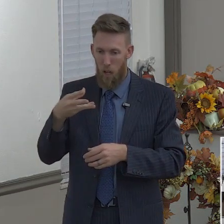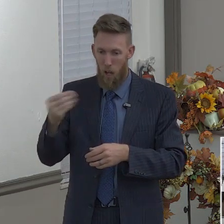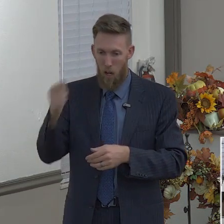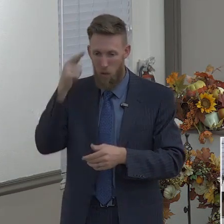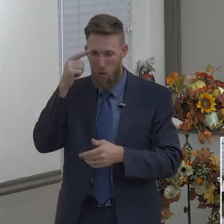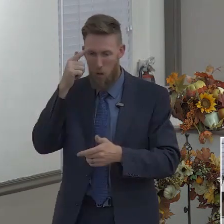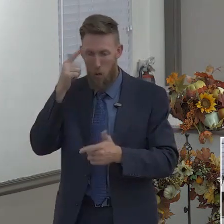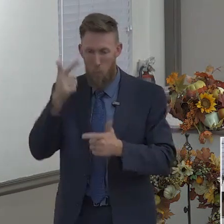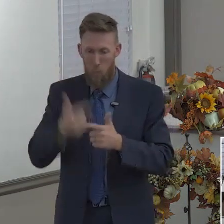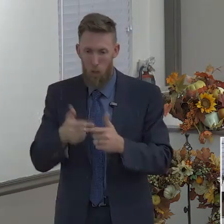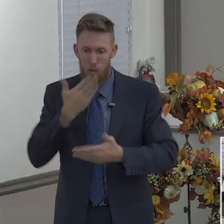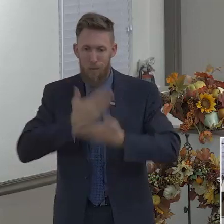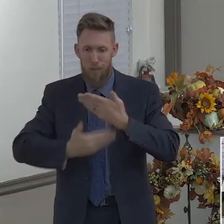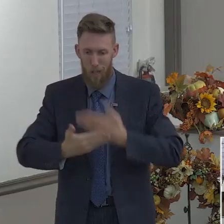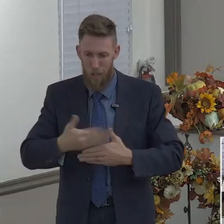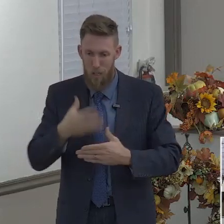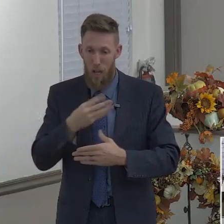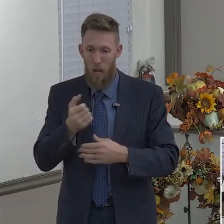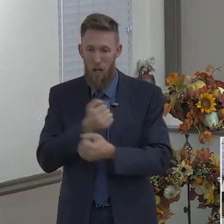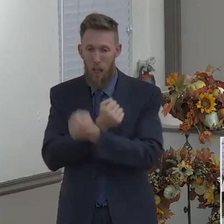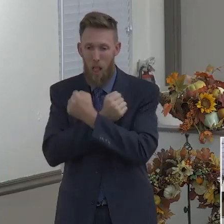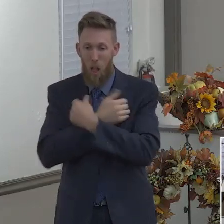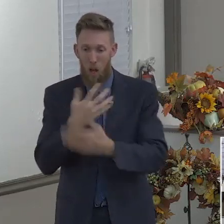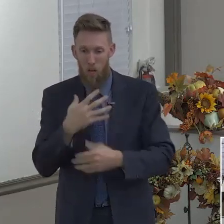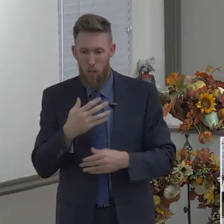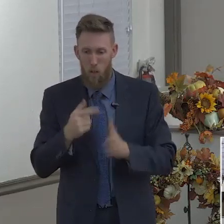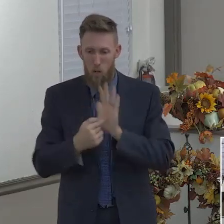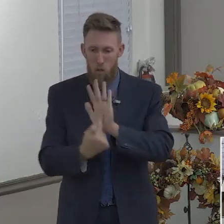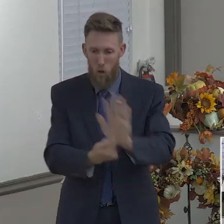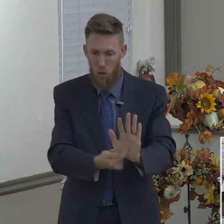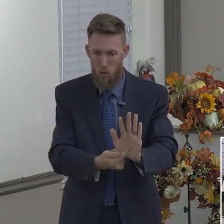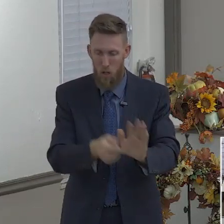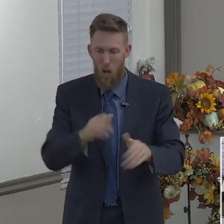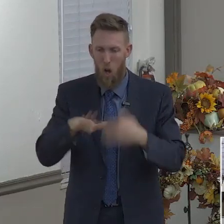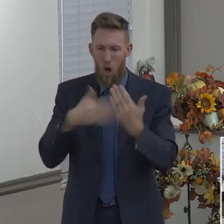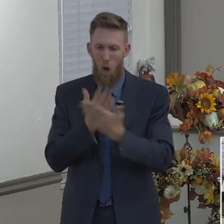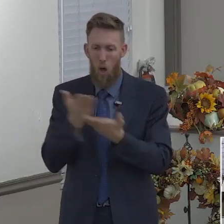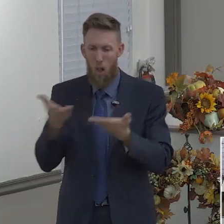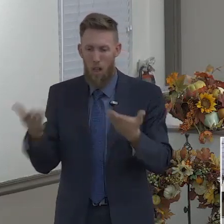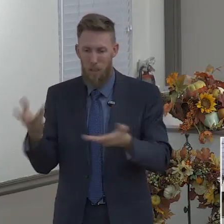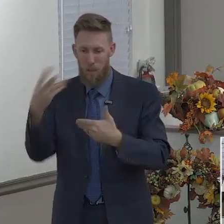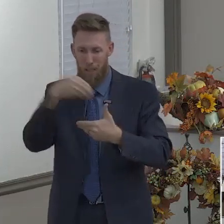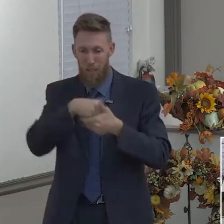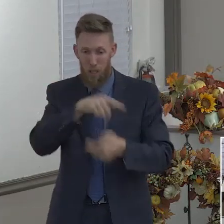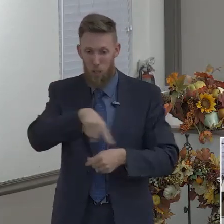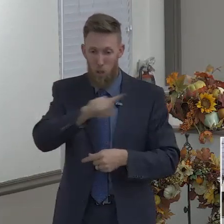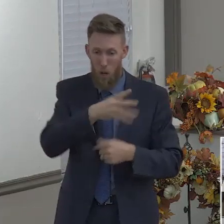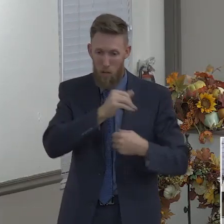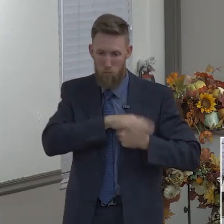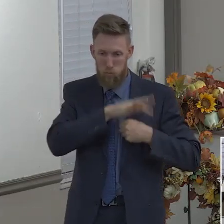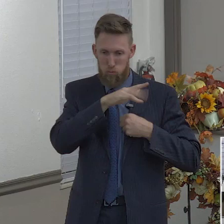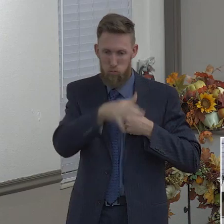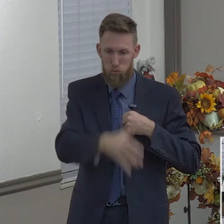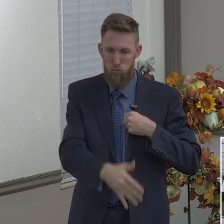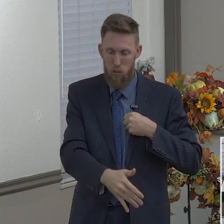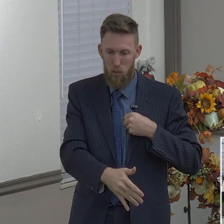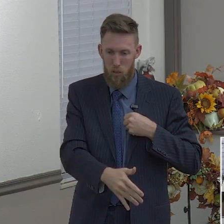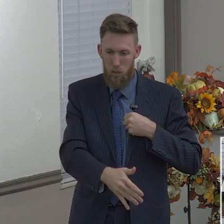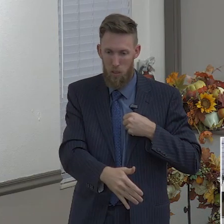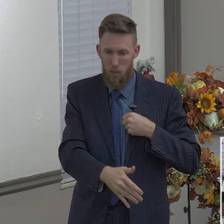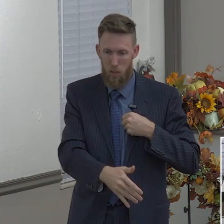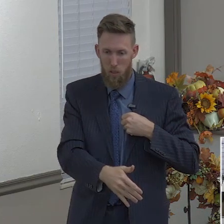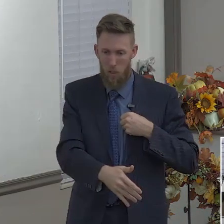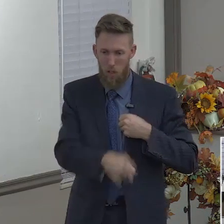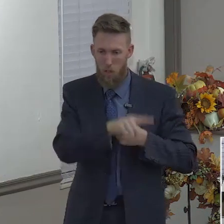for if these things be in you and abound, they make you that ye shall neither be barren nor unfruitful